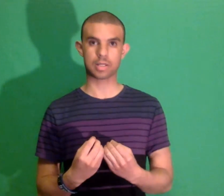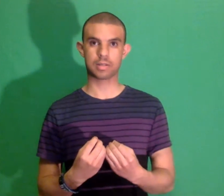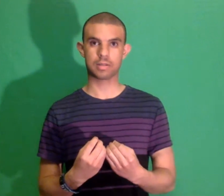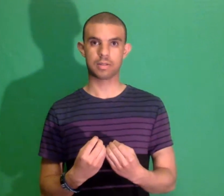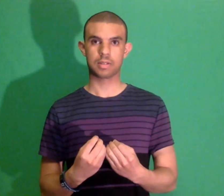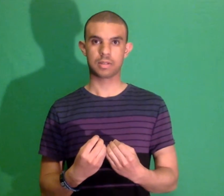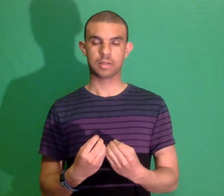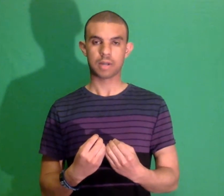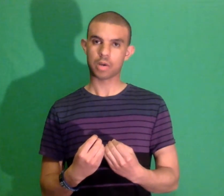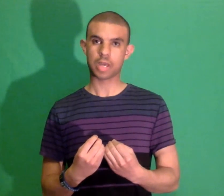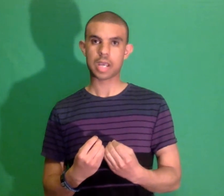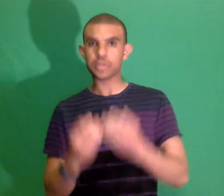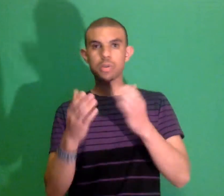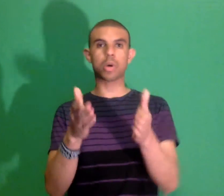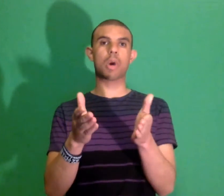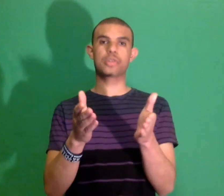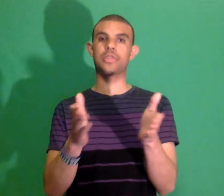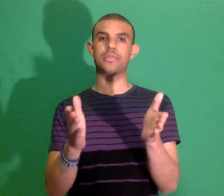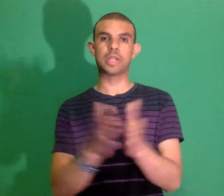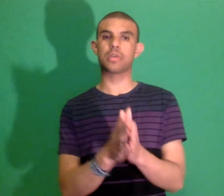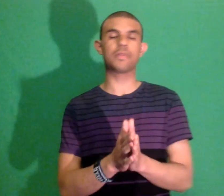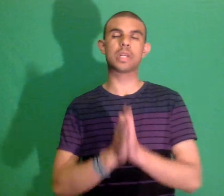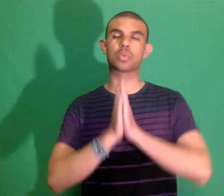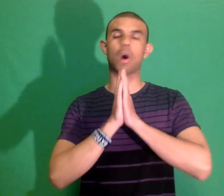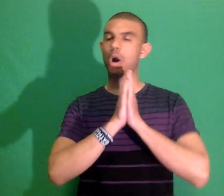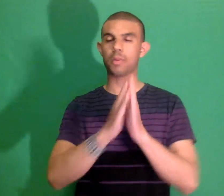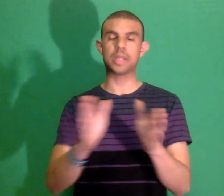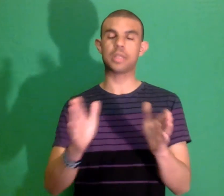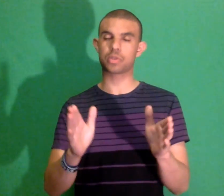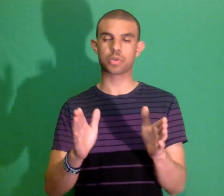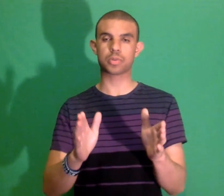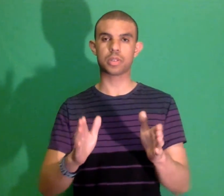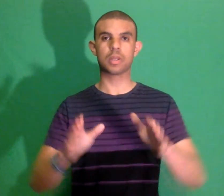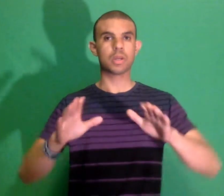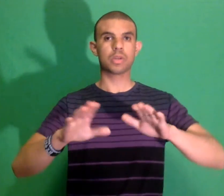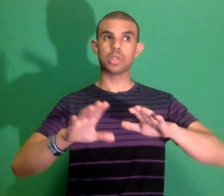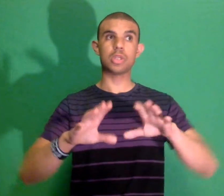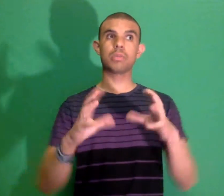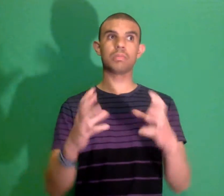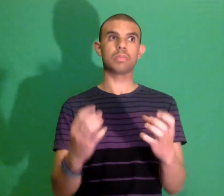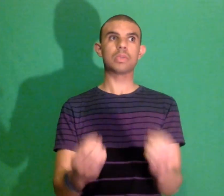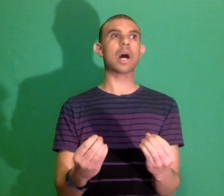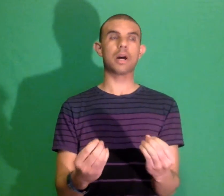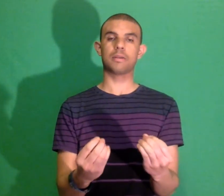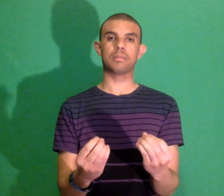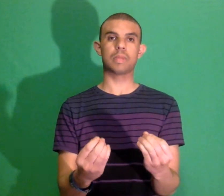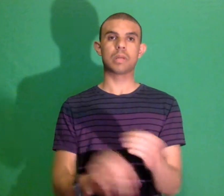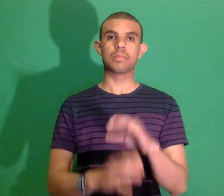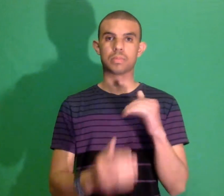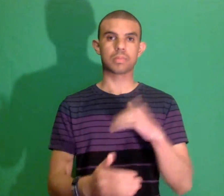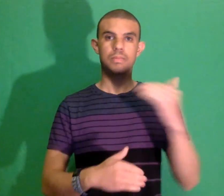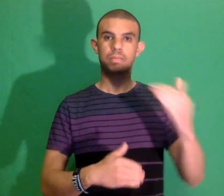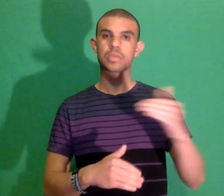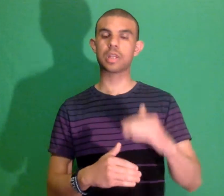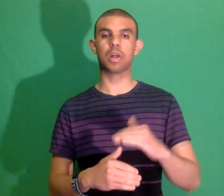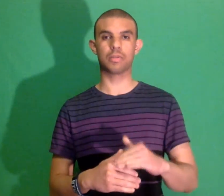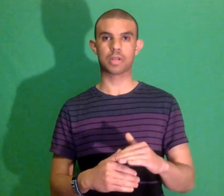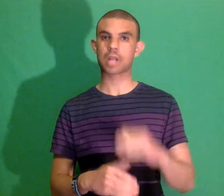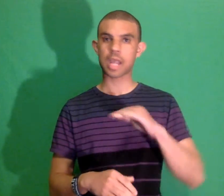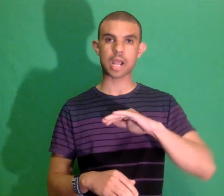okay and you can go watch this video the videos will all be in the description so that you can uh see all of those I I use